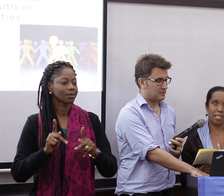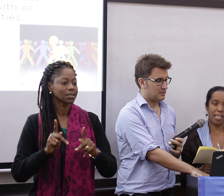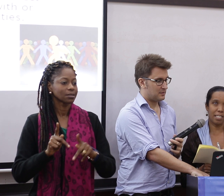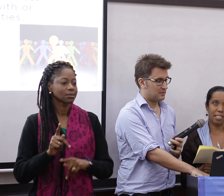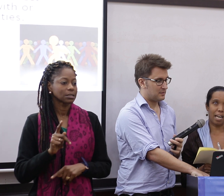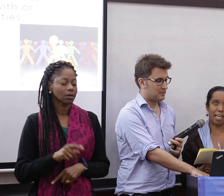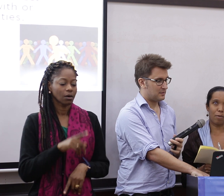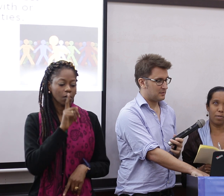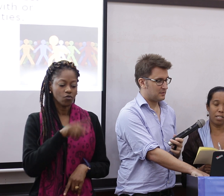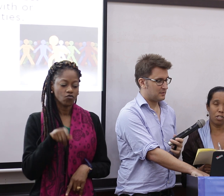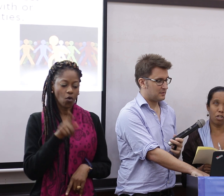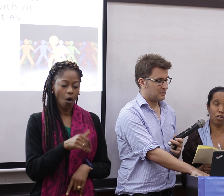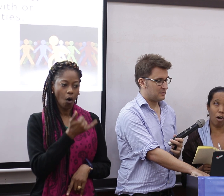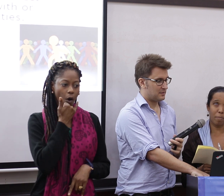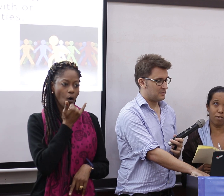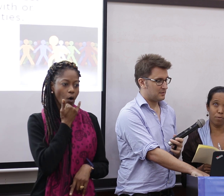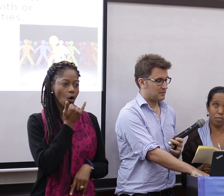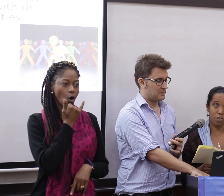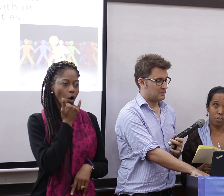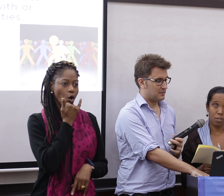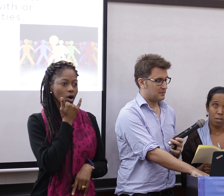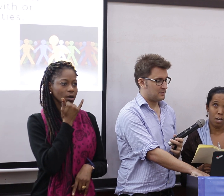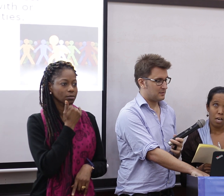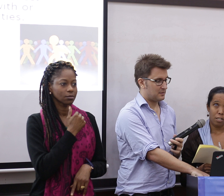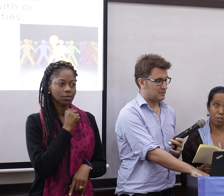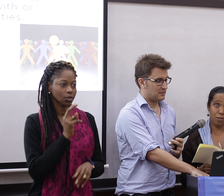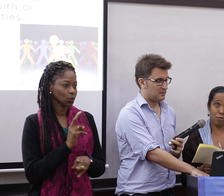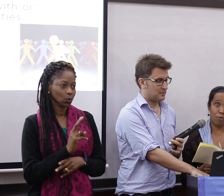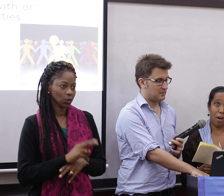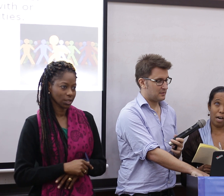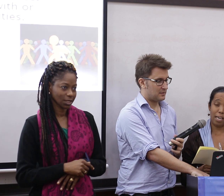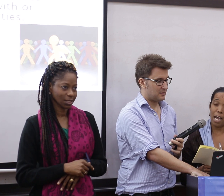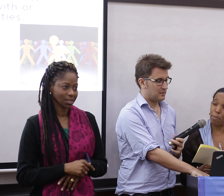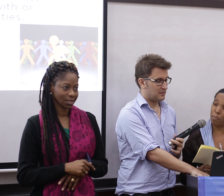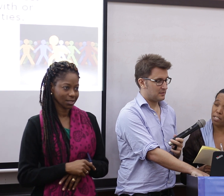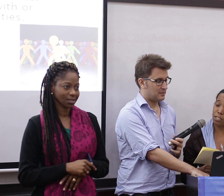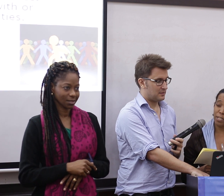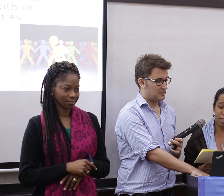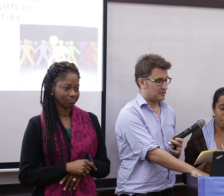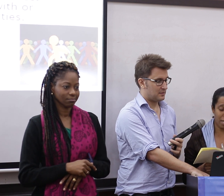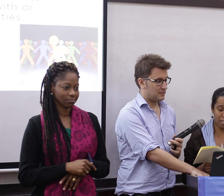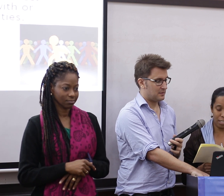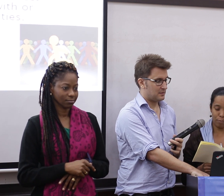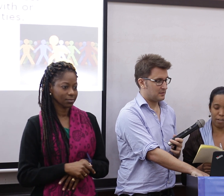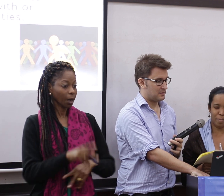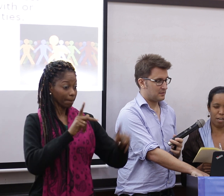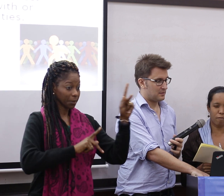say it, that that word should not be used. So, again, persons with disabilities would have been, of